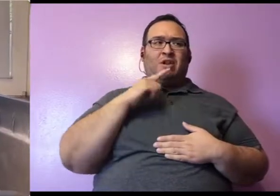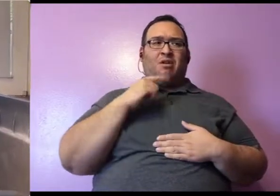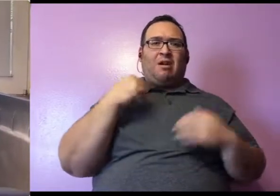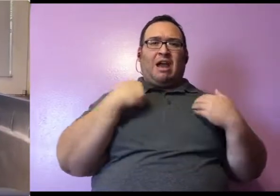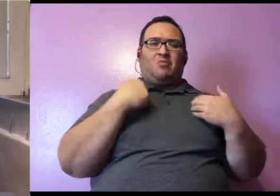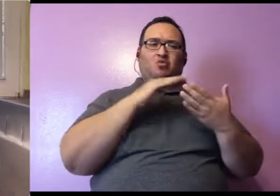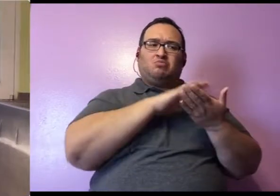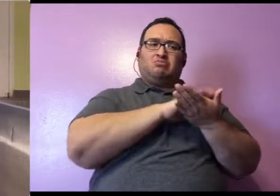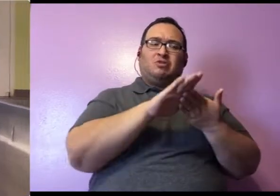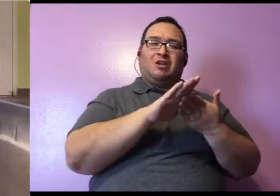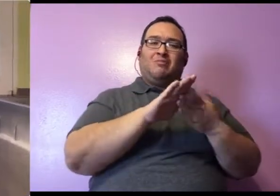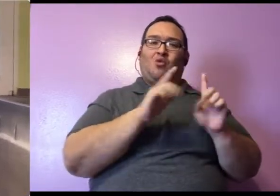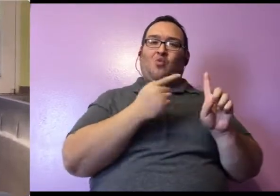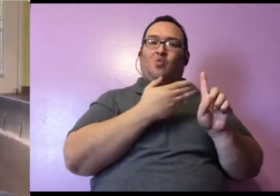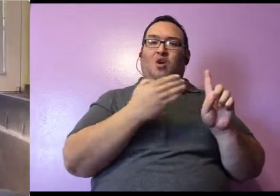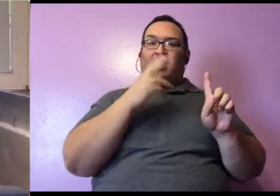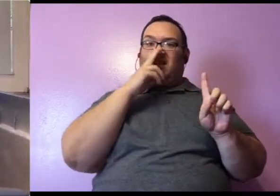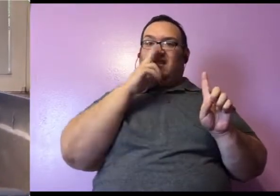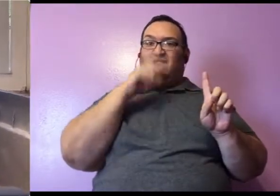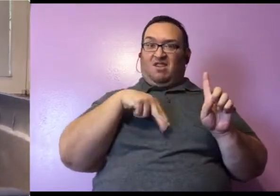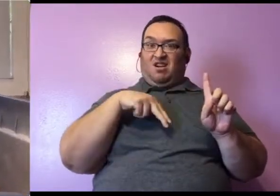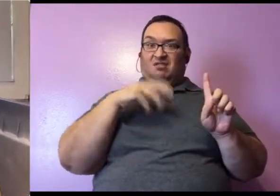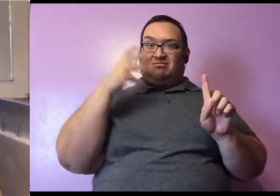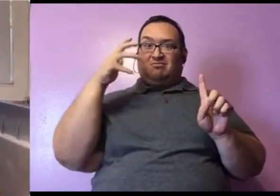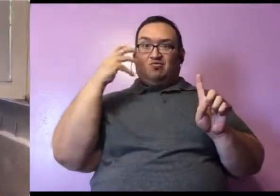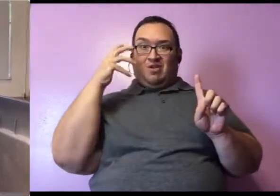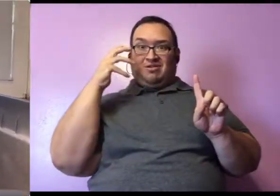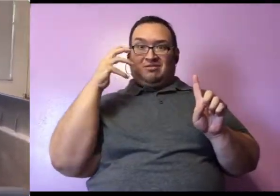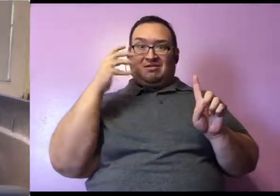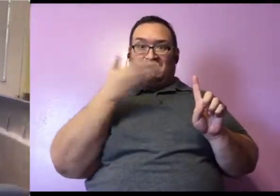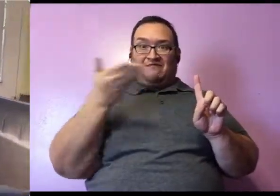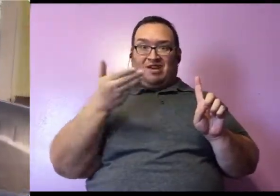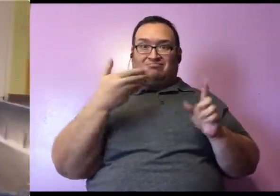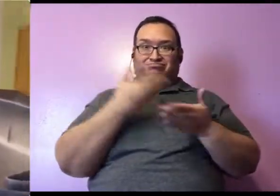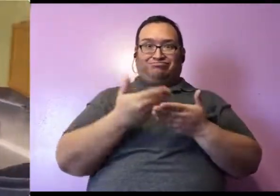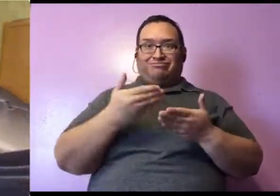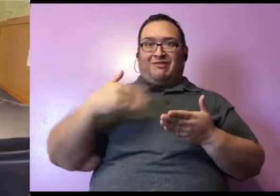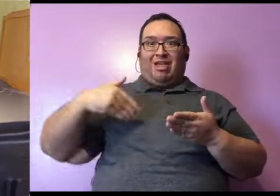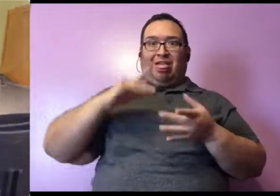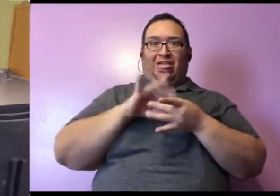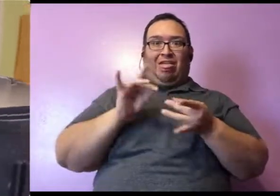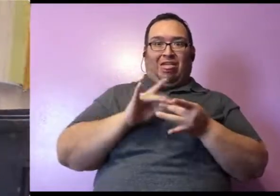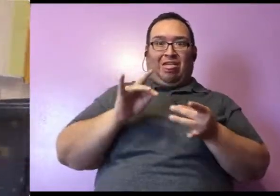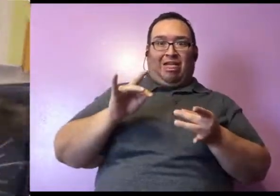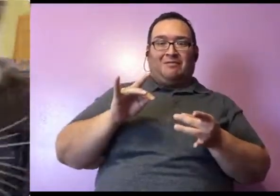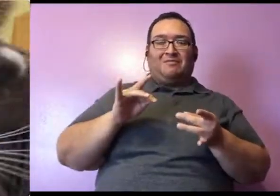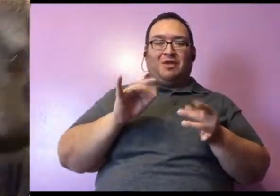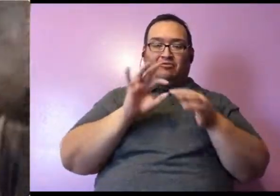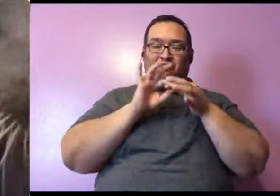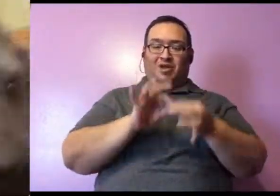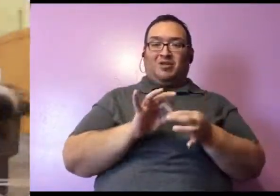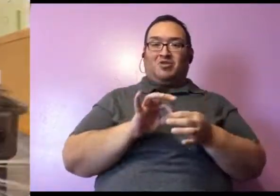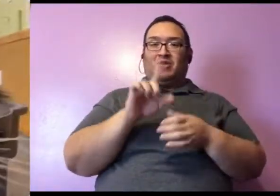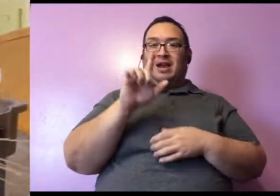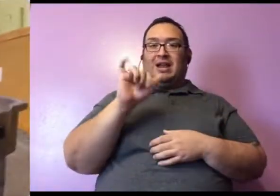animals. But one fun, crazy, crazy fact that I can't believe we haven't mentioned yet that has to do with that litter box.